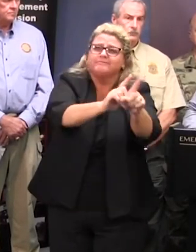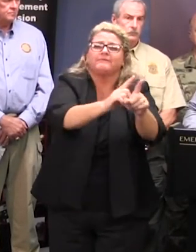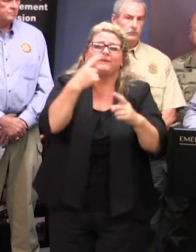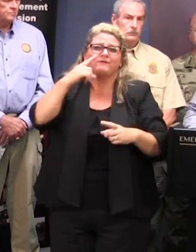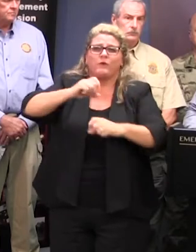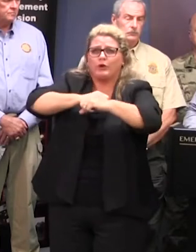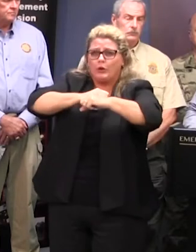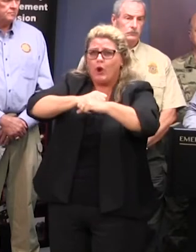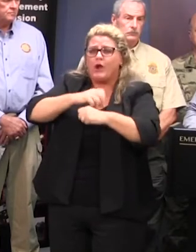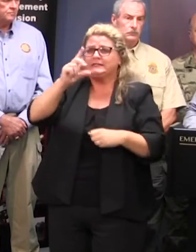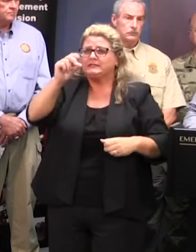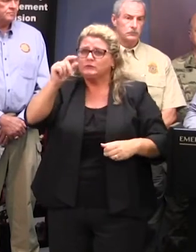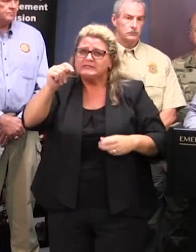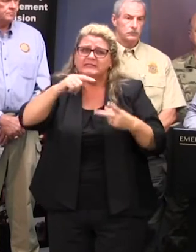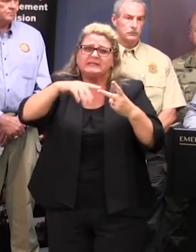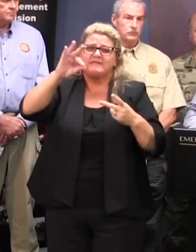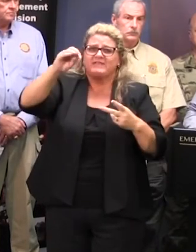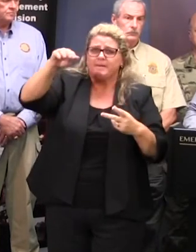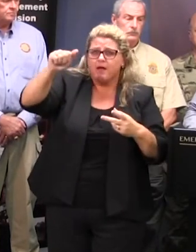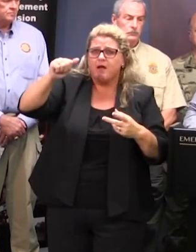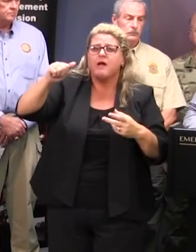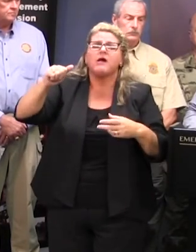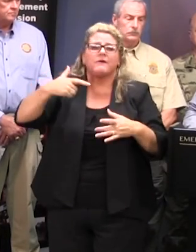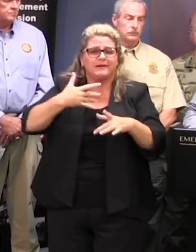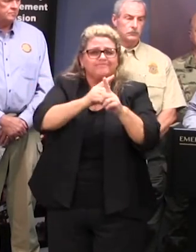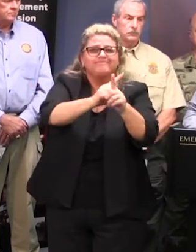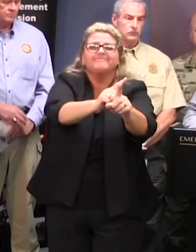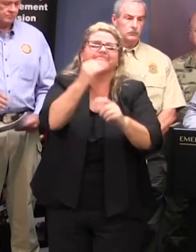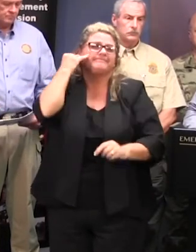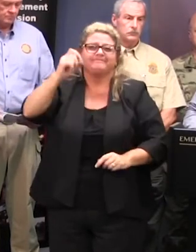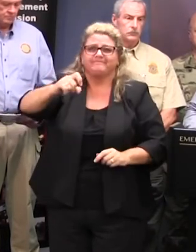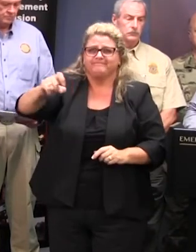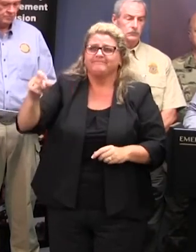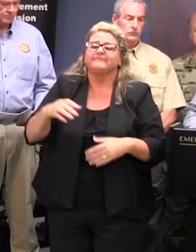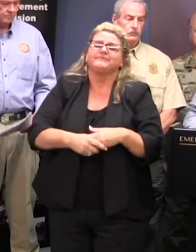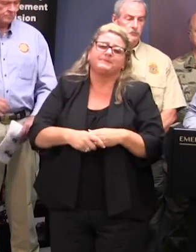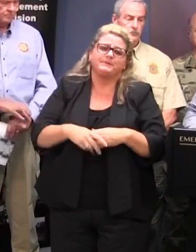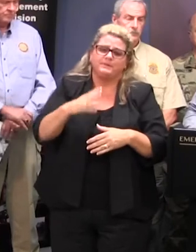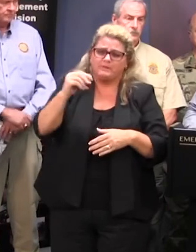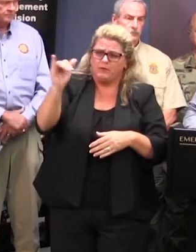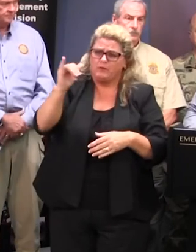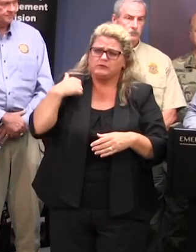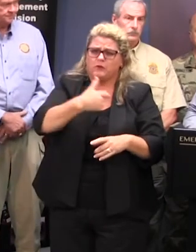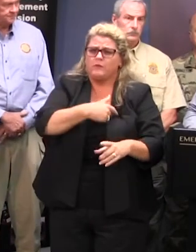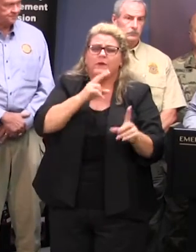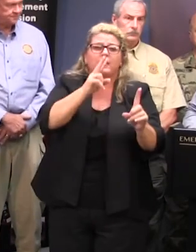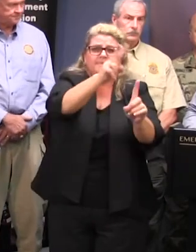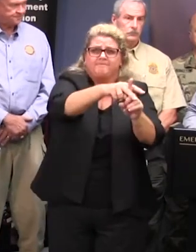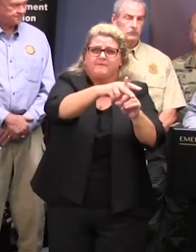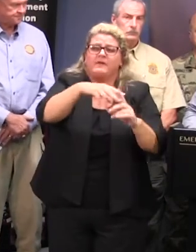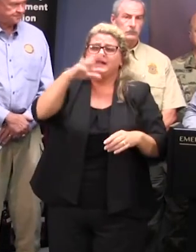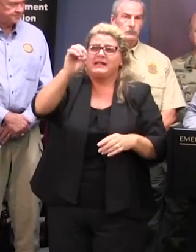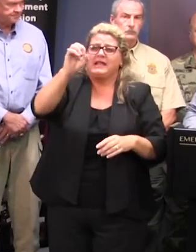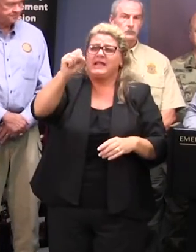guard uh dot fema and other vehicles uh we've also assigned uh troopers to esf